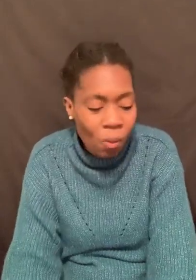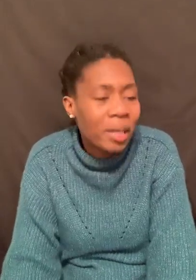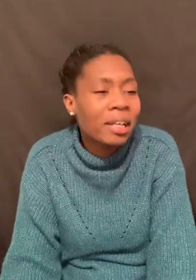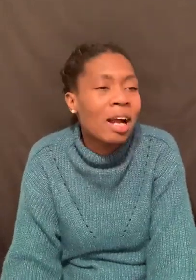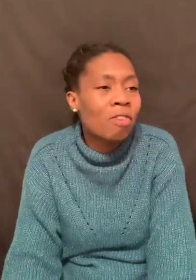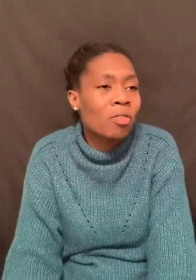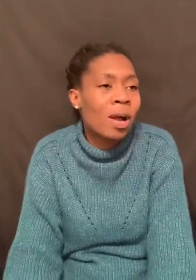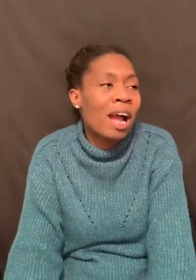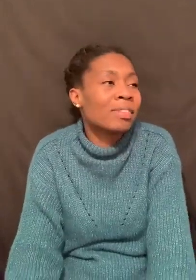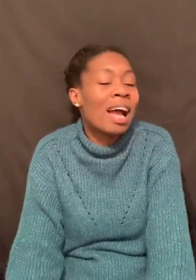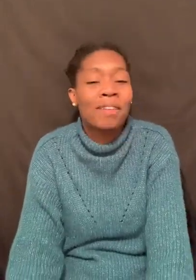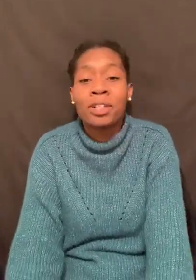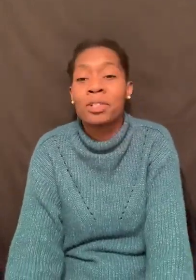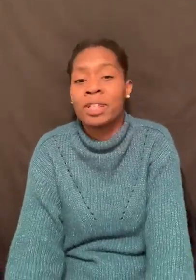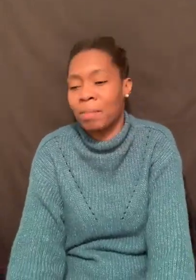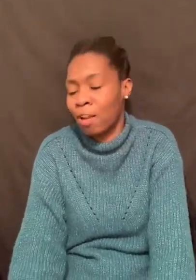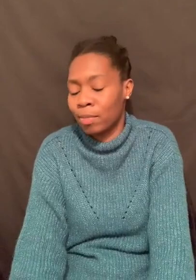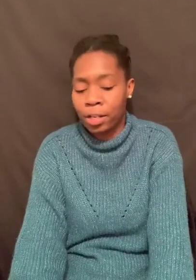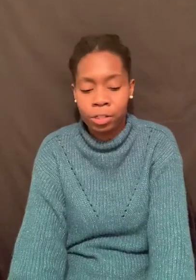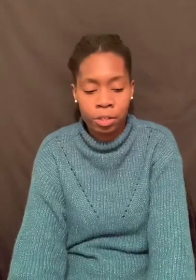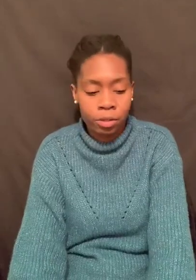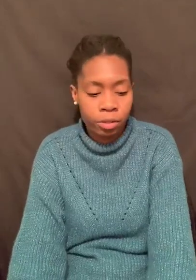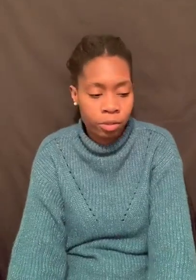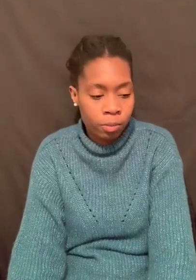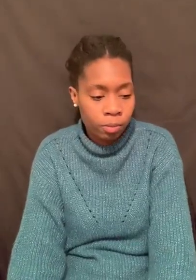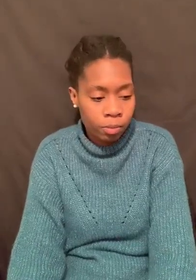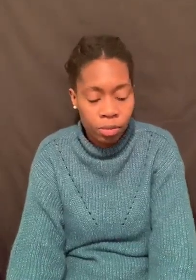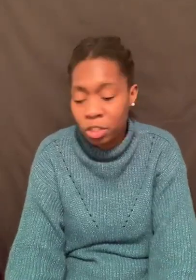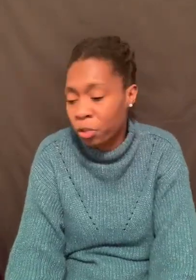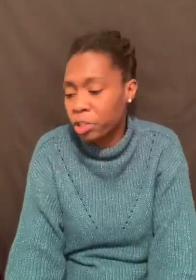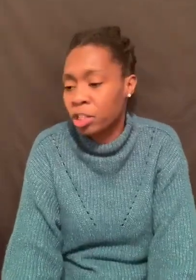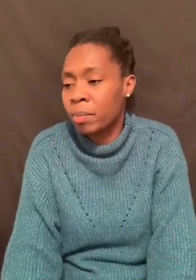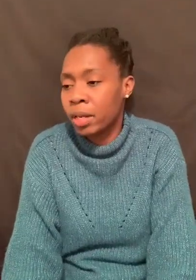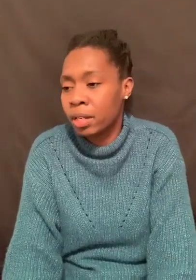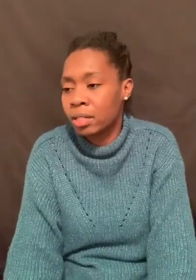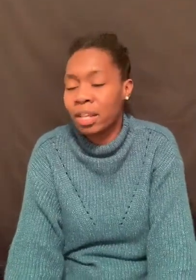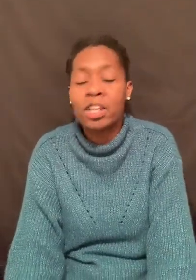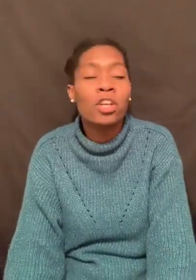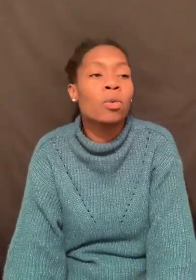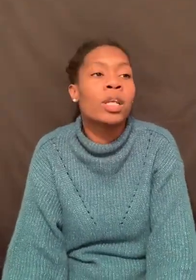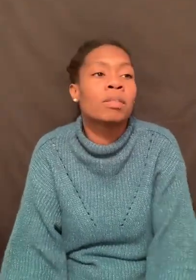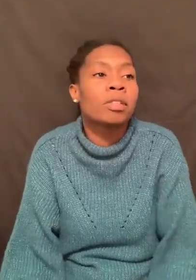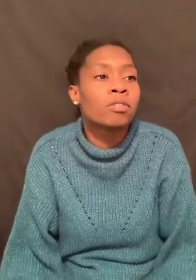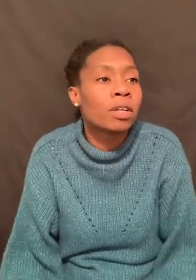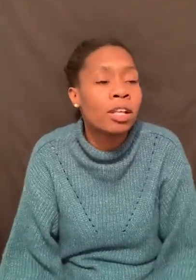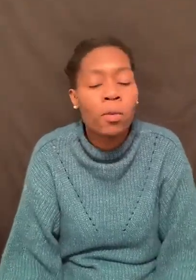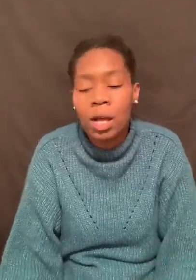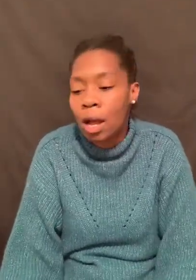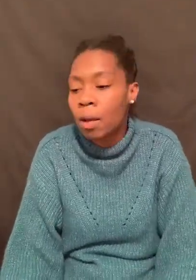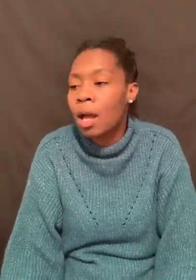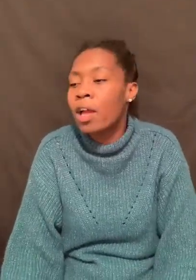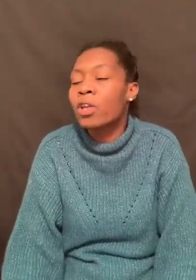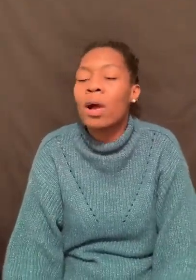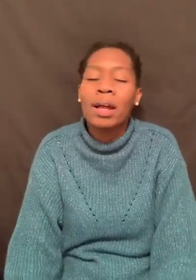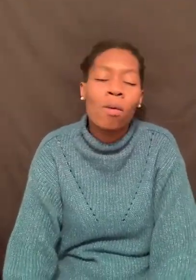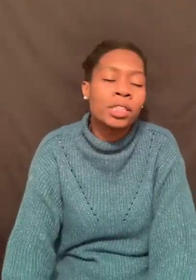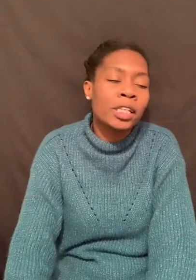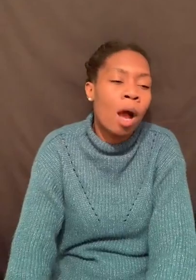Why did he go for it? have entertainment, have pleasure. There's Christian comedians. Like, you know, watch something funny. You know, I can watch a